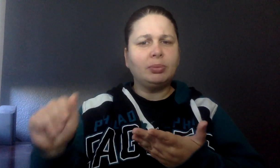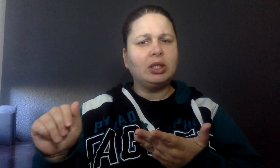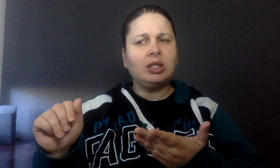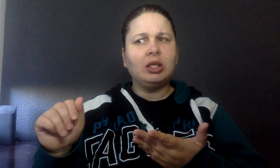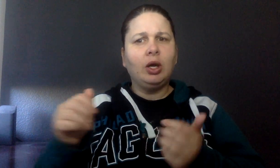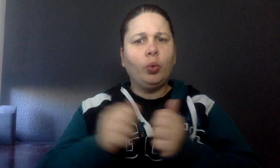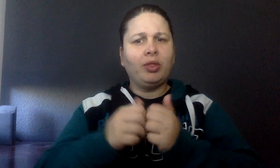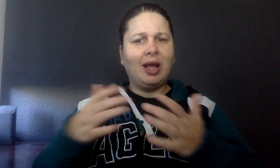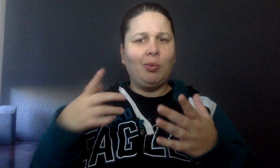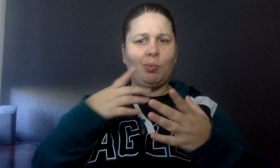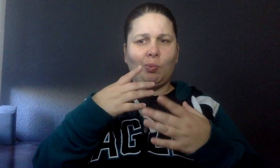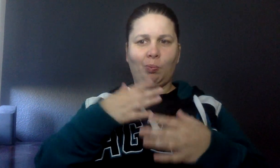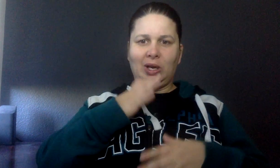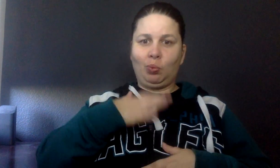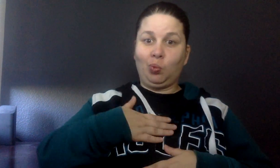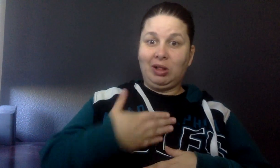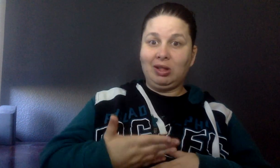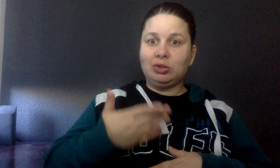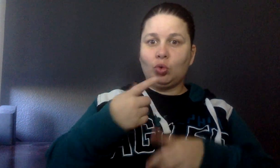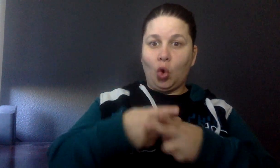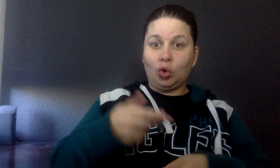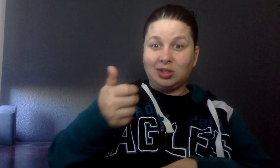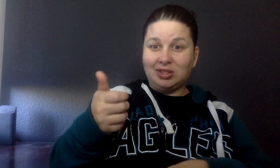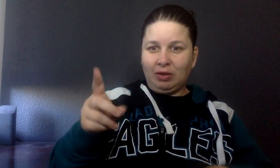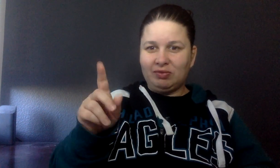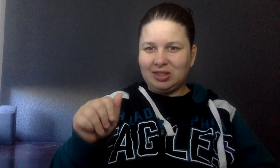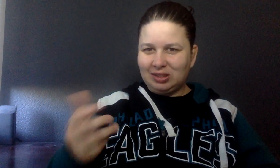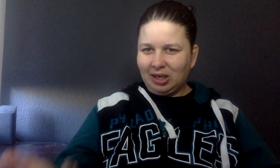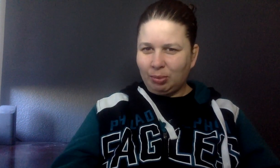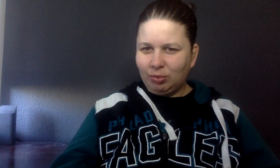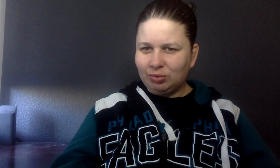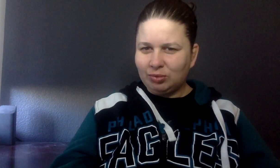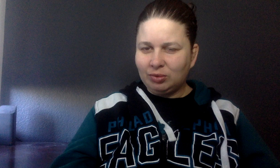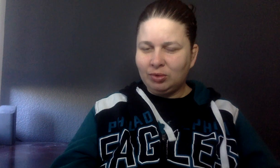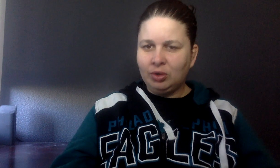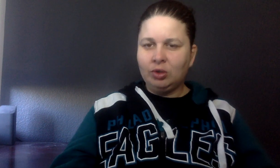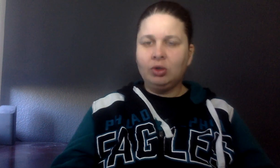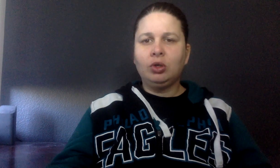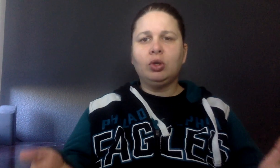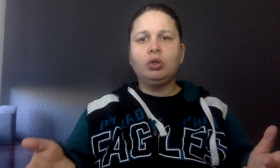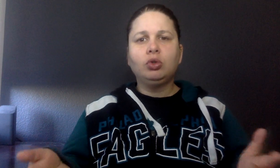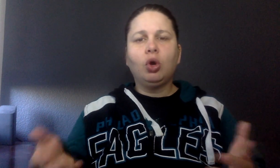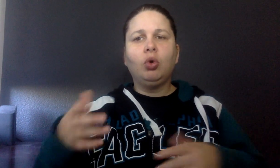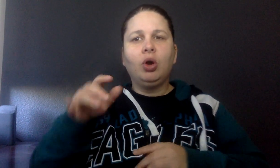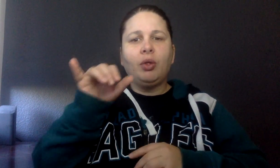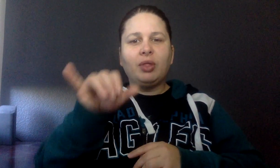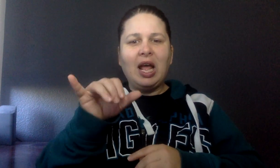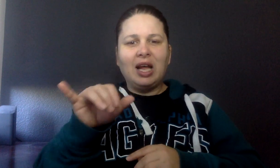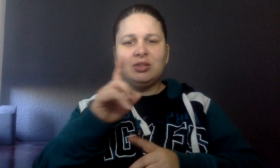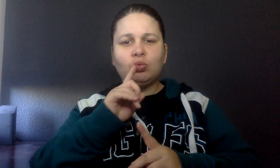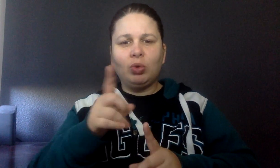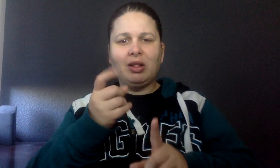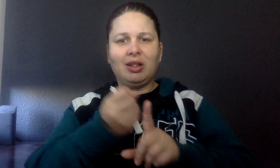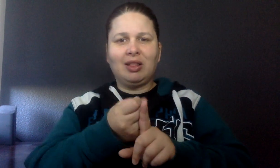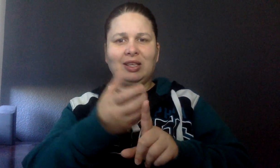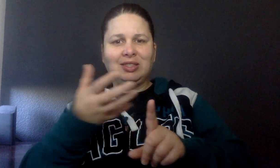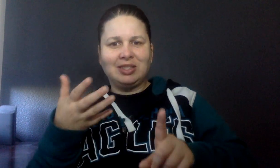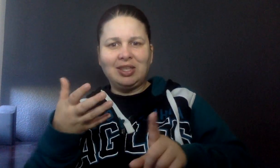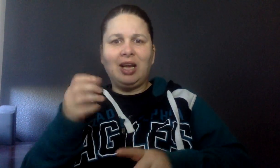Just being without being really close at the table. So, then, we need to set